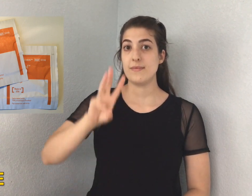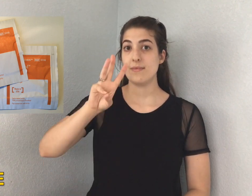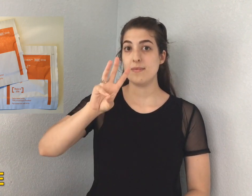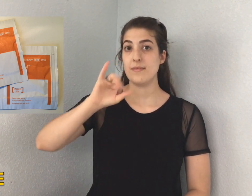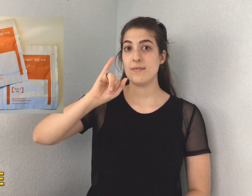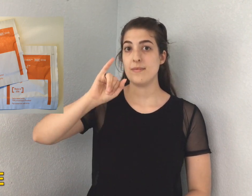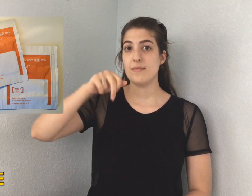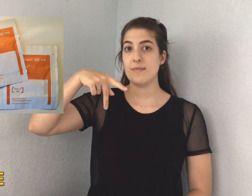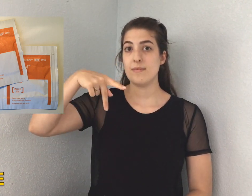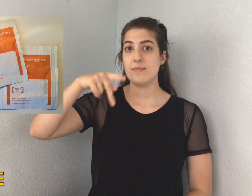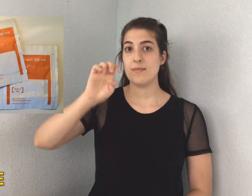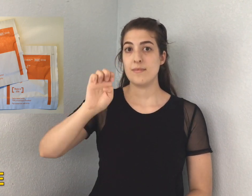Wipe.